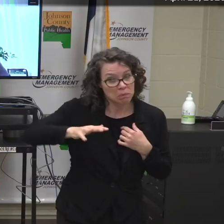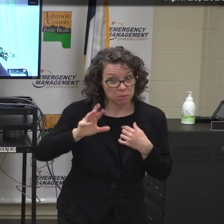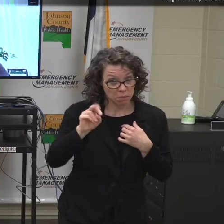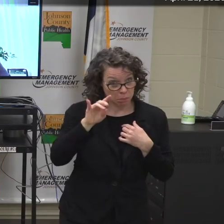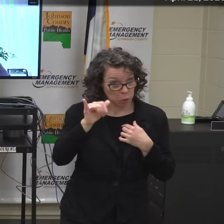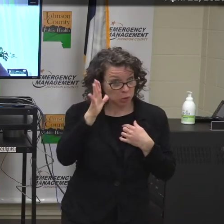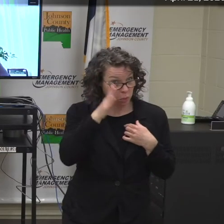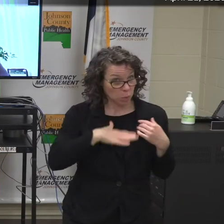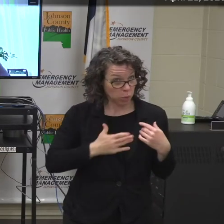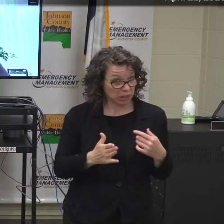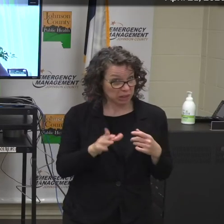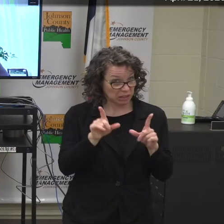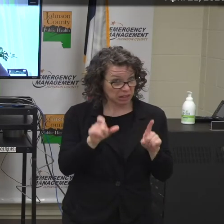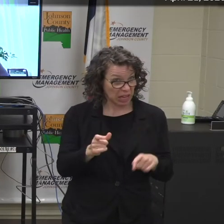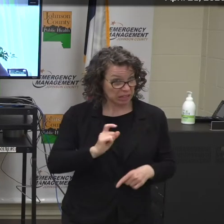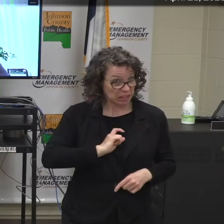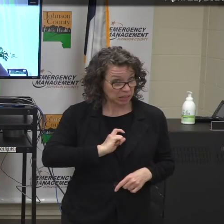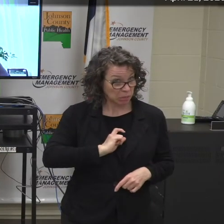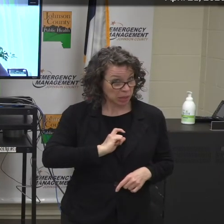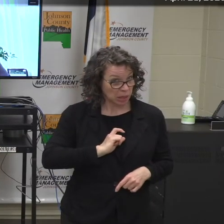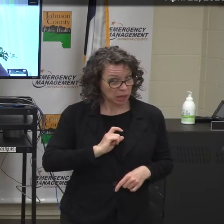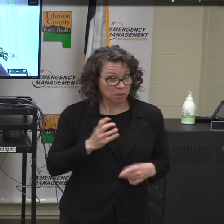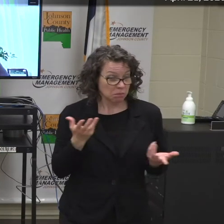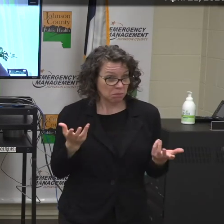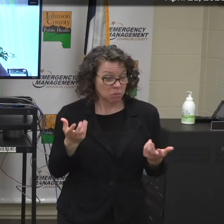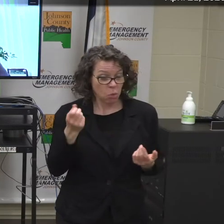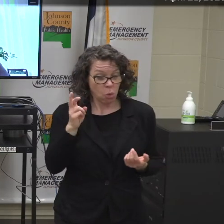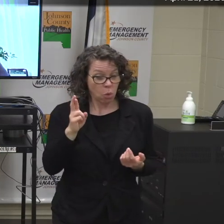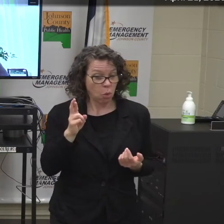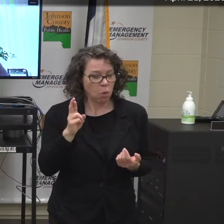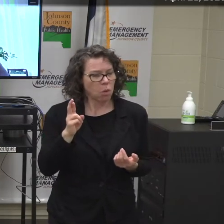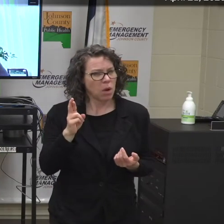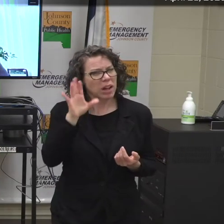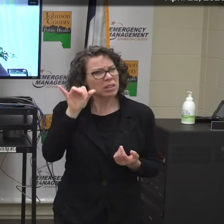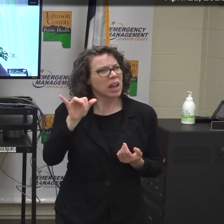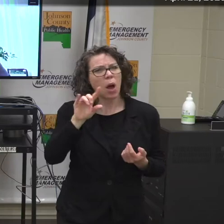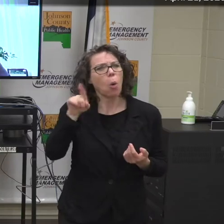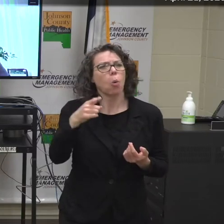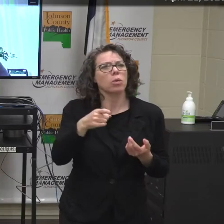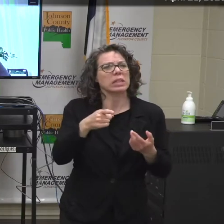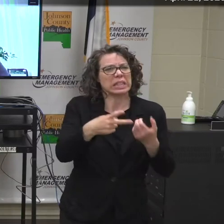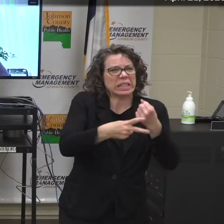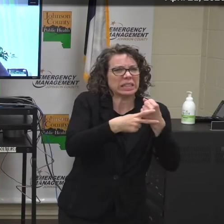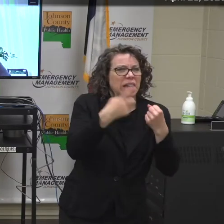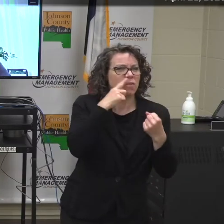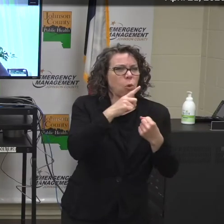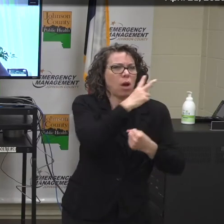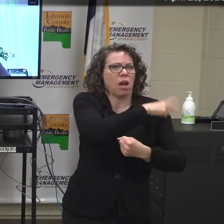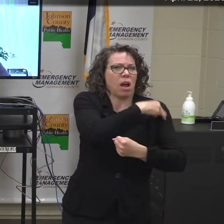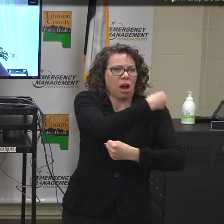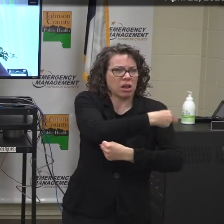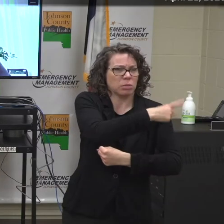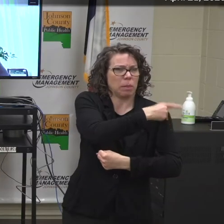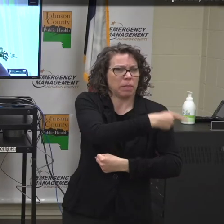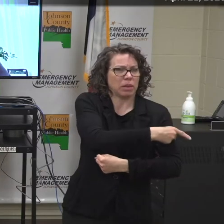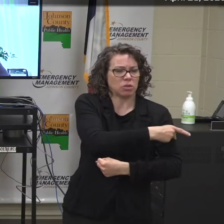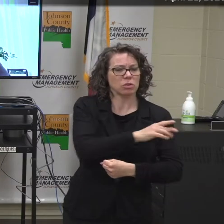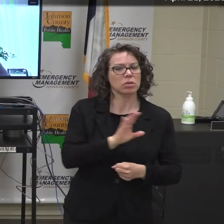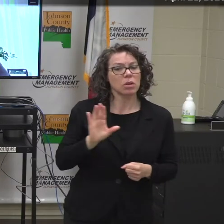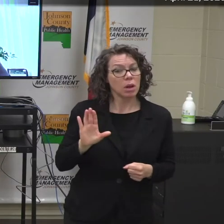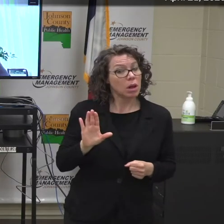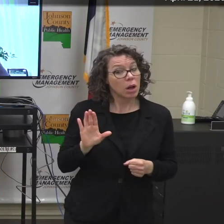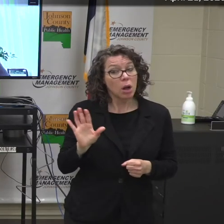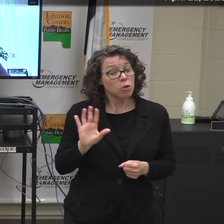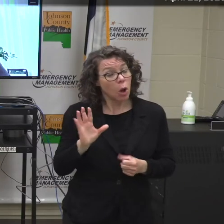And were such cases tested in the past or just for inpatients? No, we test people who never